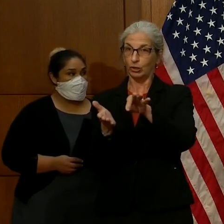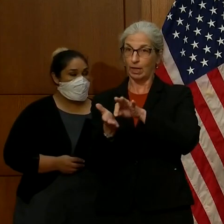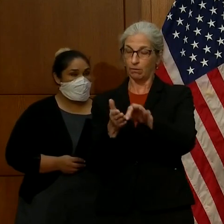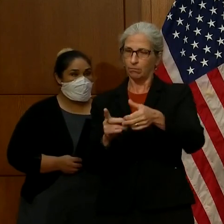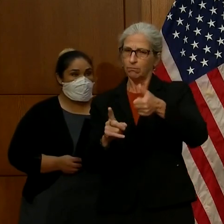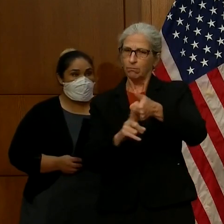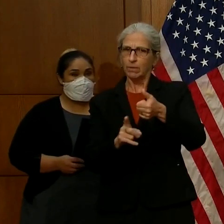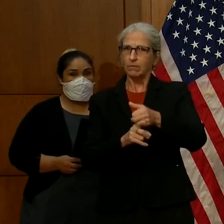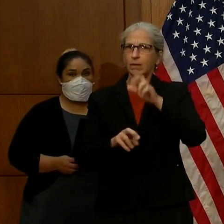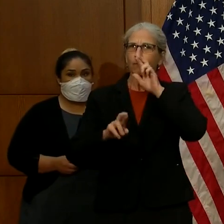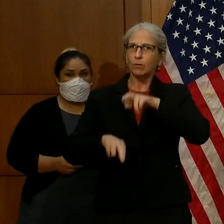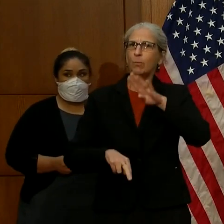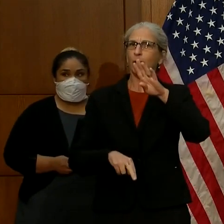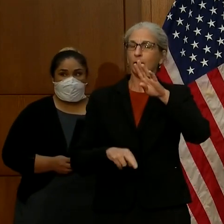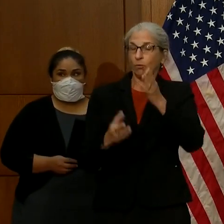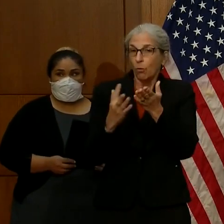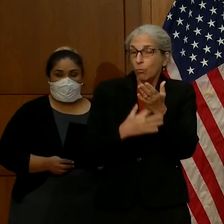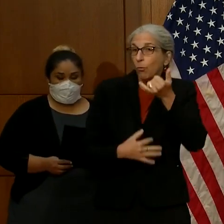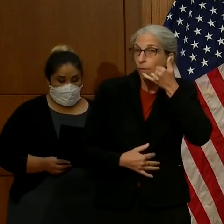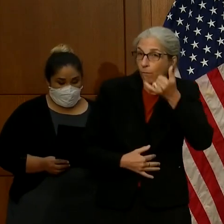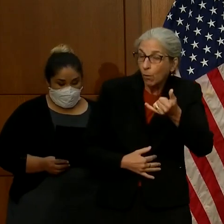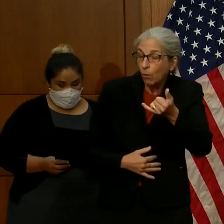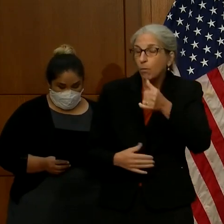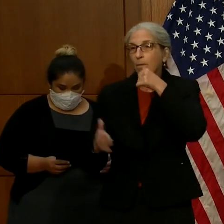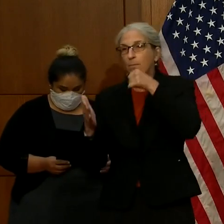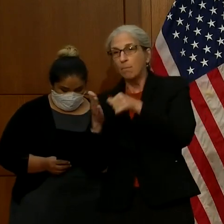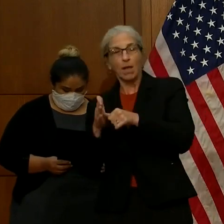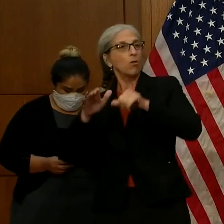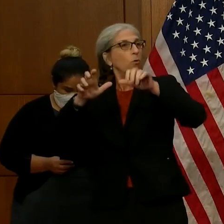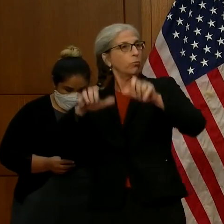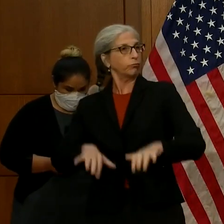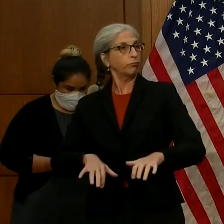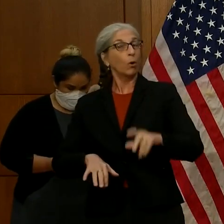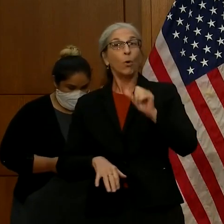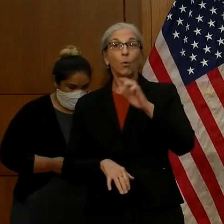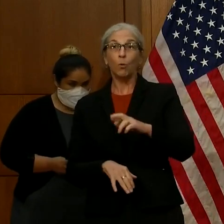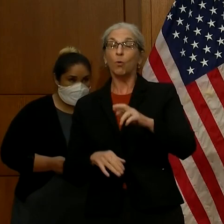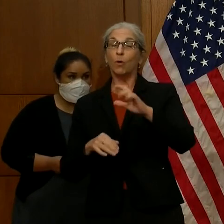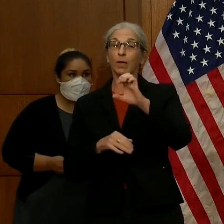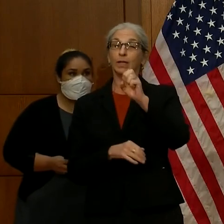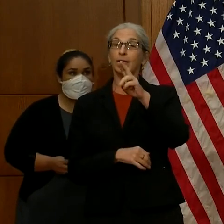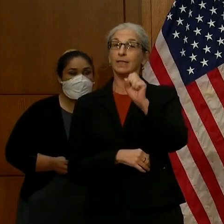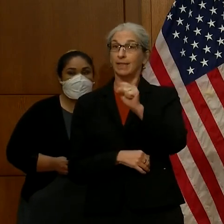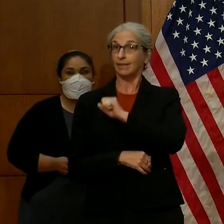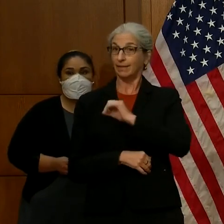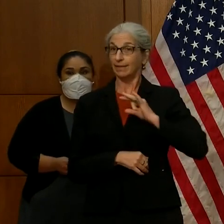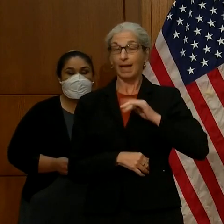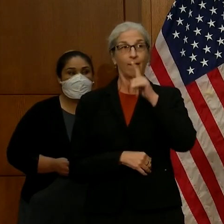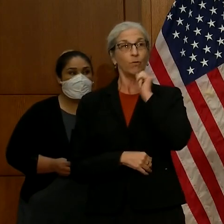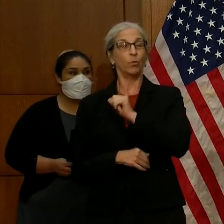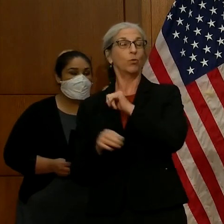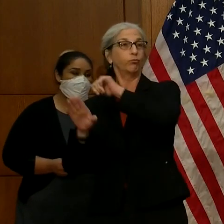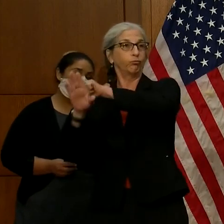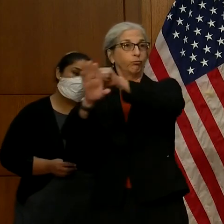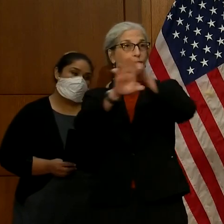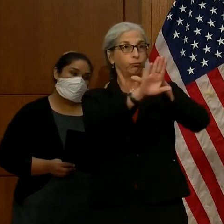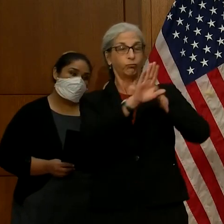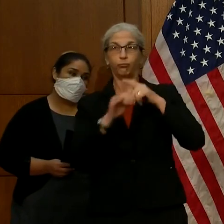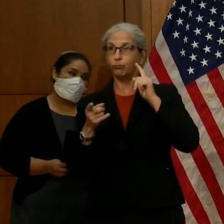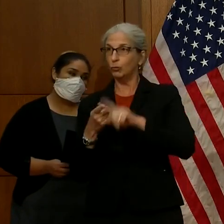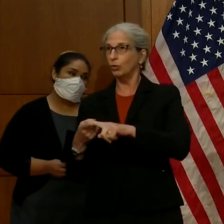-responding by phone, mail, or online, or by the census staff, known as enumerators, who have started going door-to-door to collect responses.